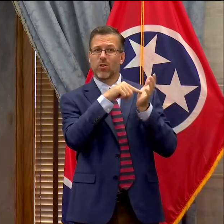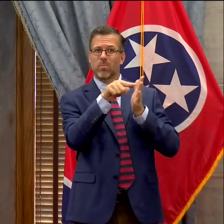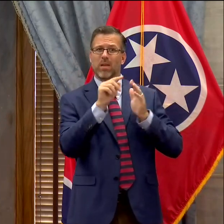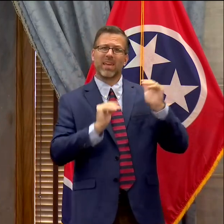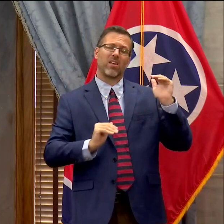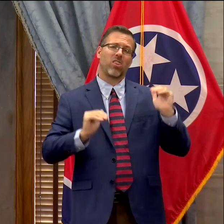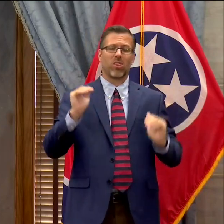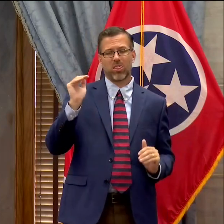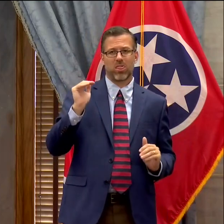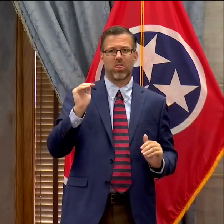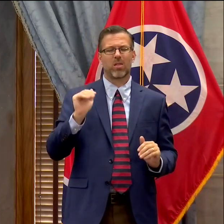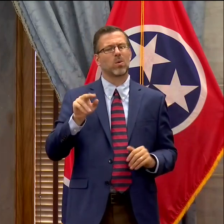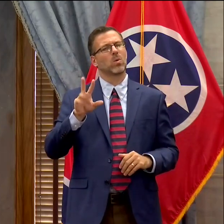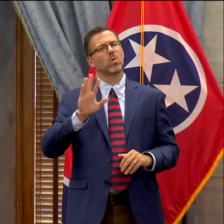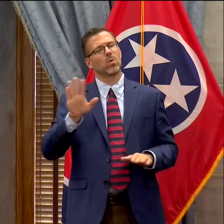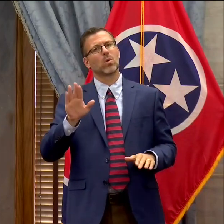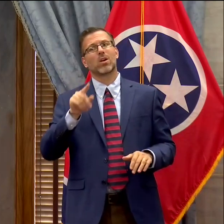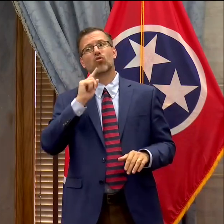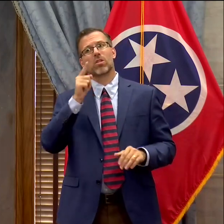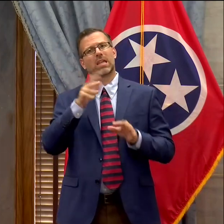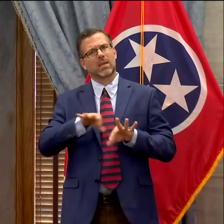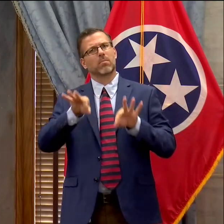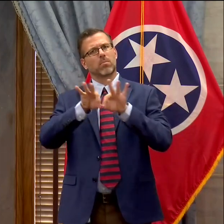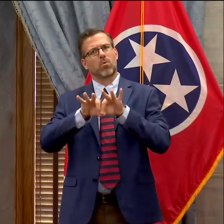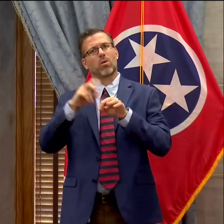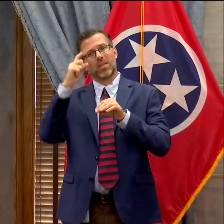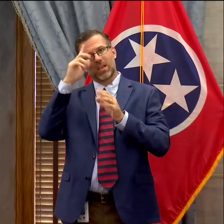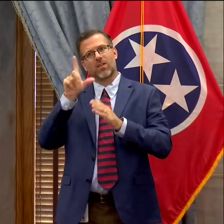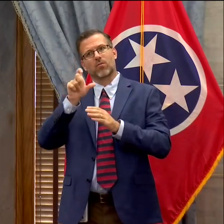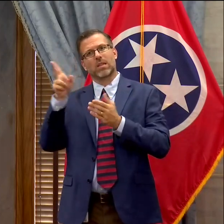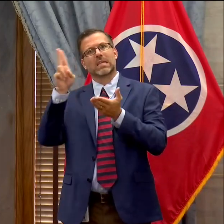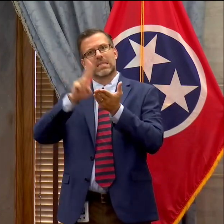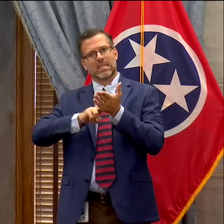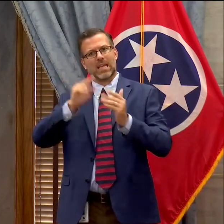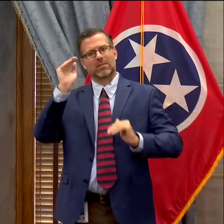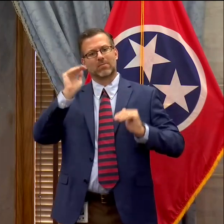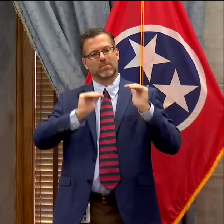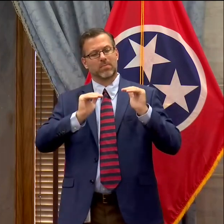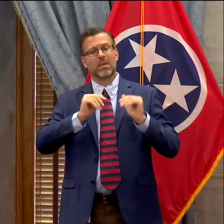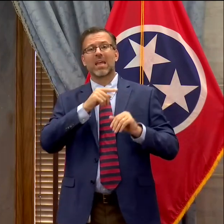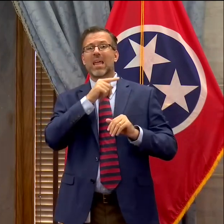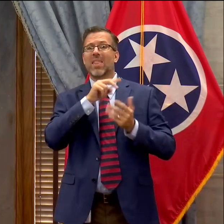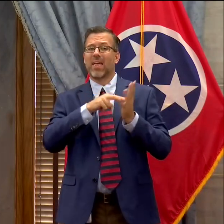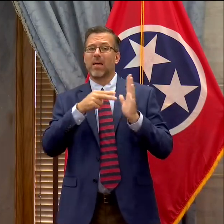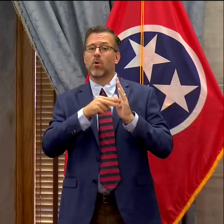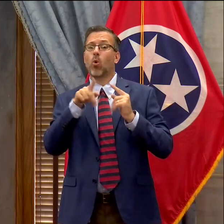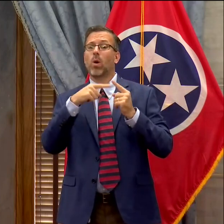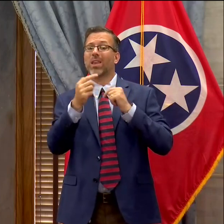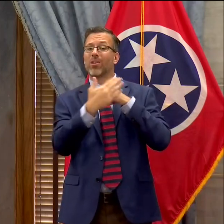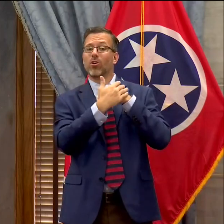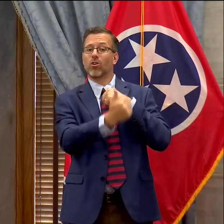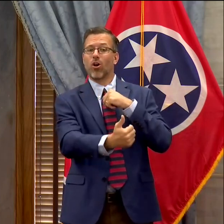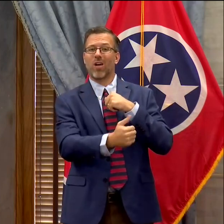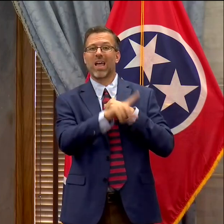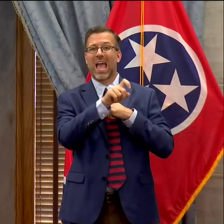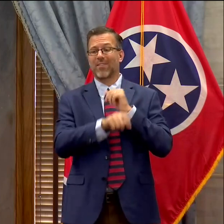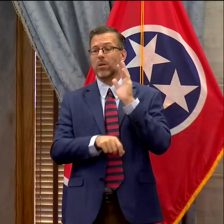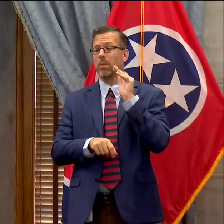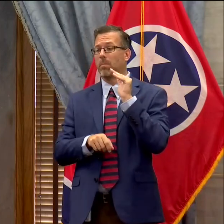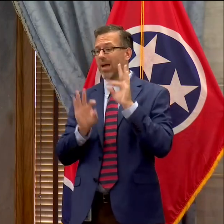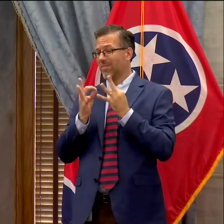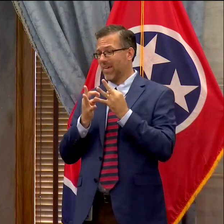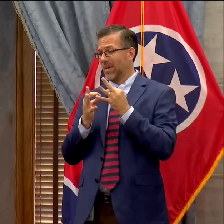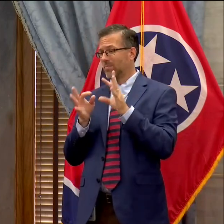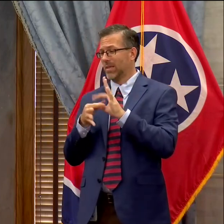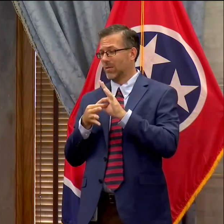and airmen must have in order to serve their state and their nation, and that's their family sacrifice, their community support, and then their employer